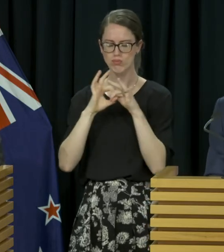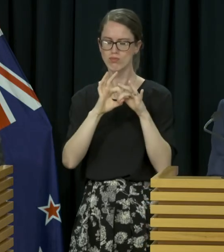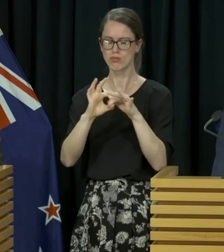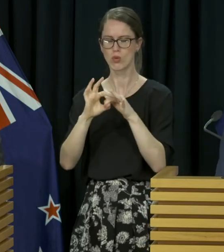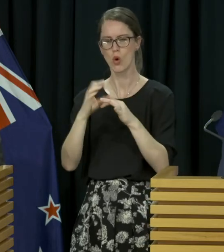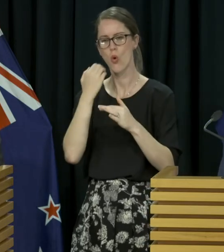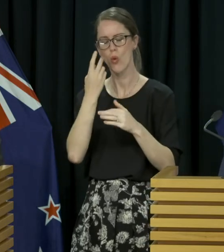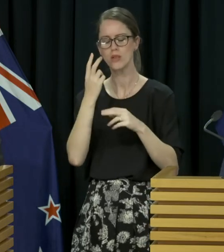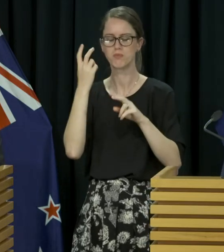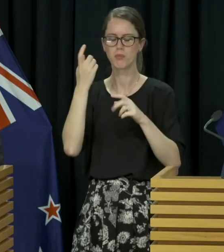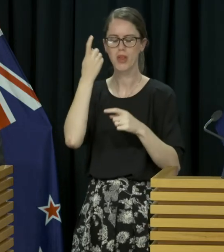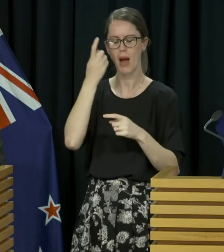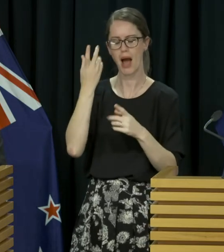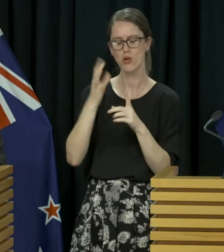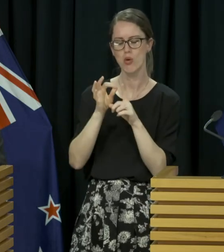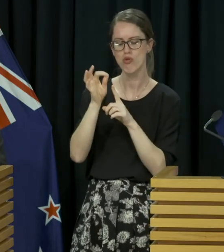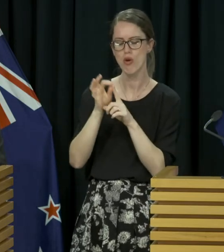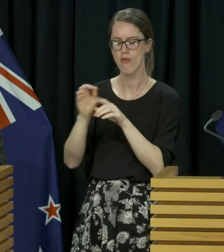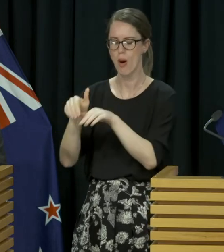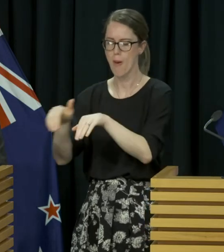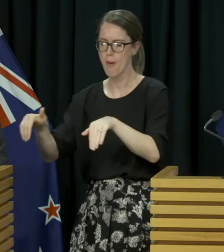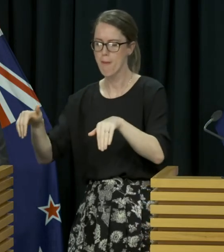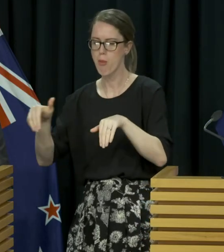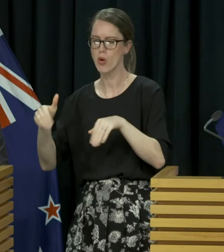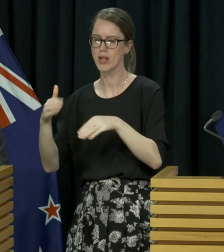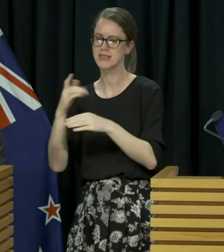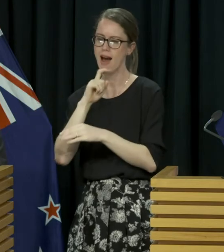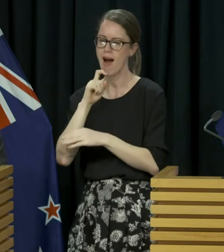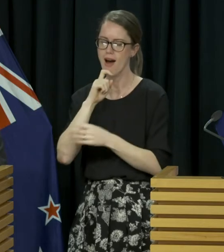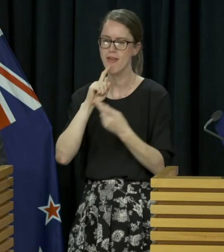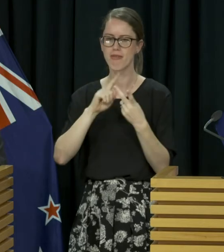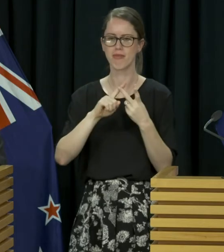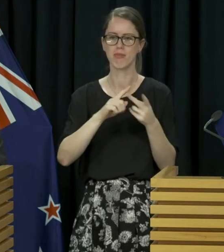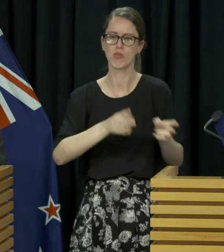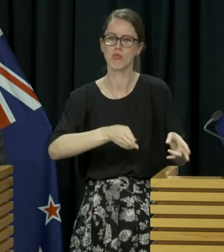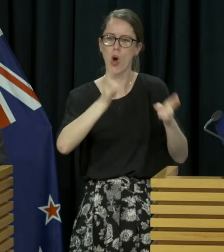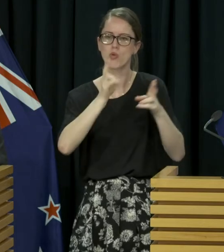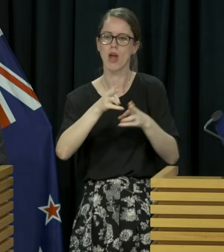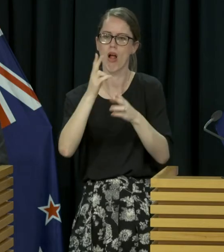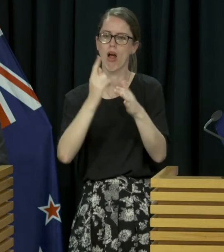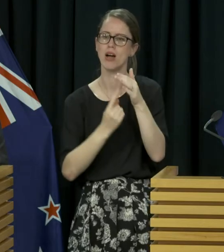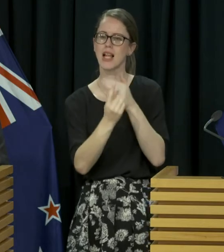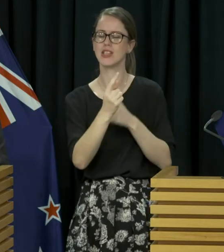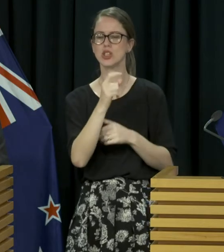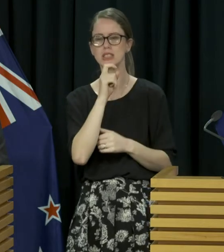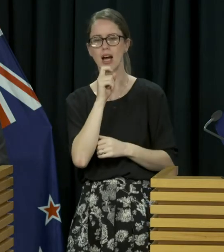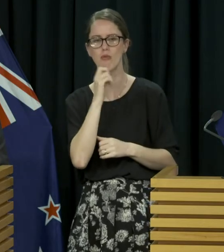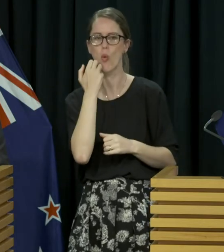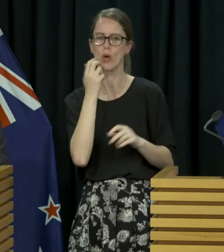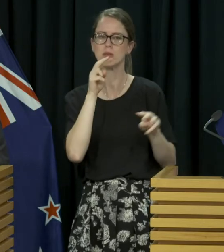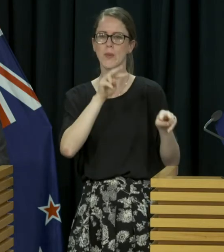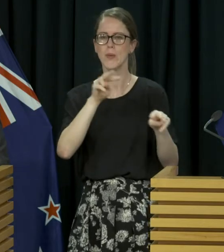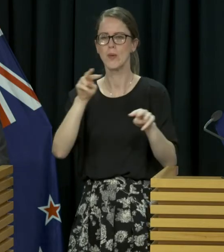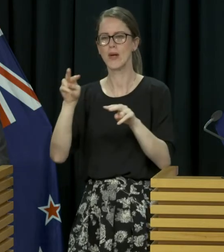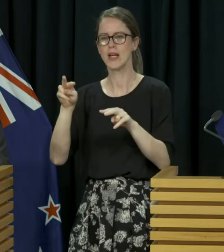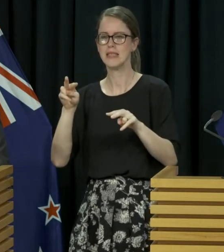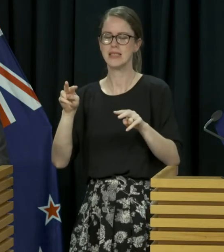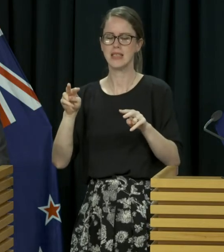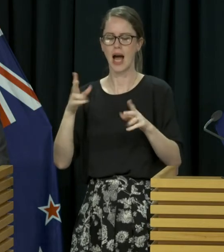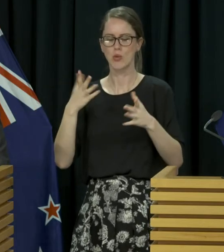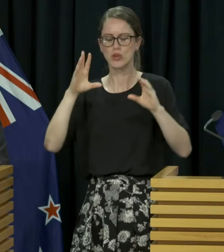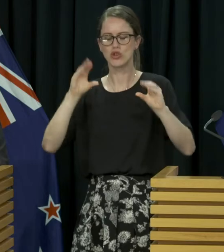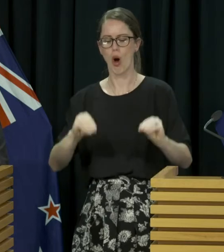So we're always looking at that. So we're looking at the border workers, we're looking at those who work in managed isolation facilities, constantly looking at our infection and